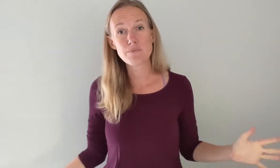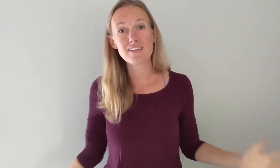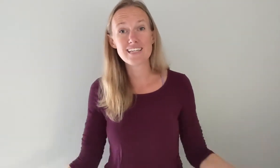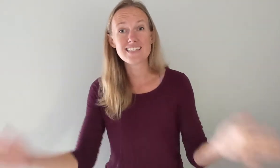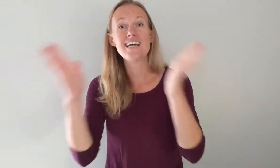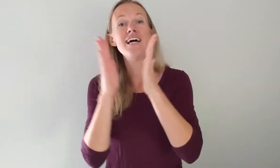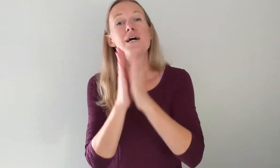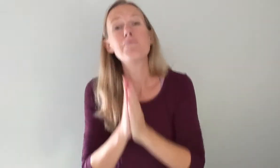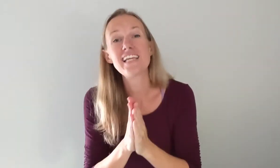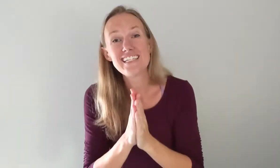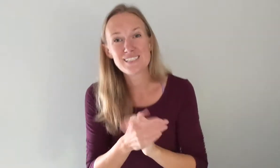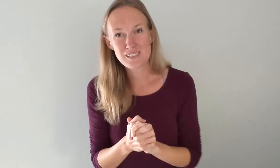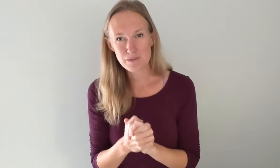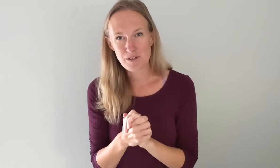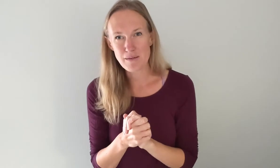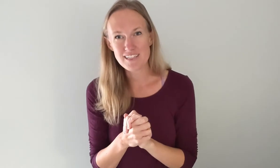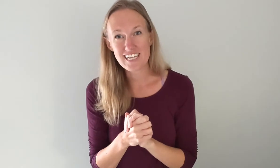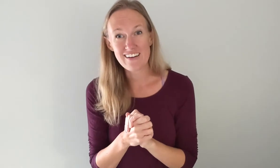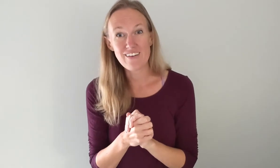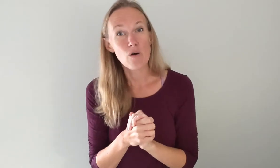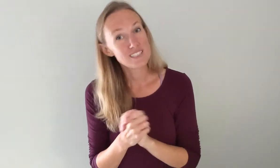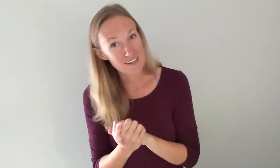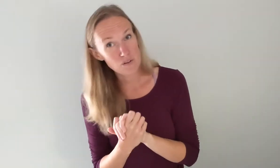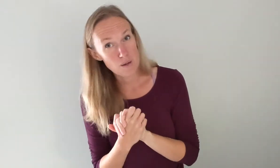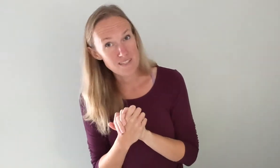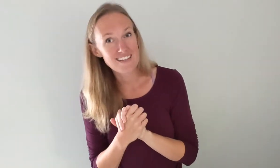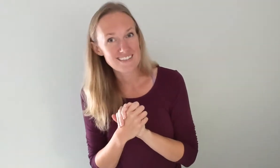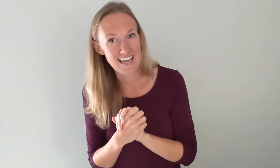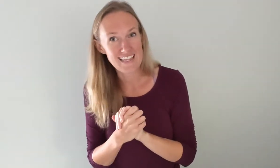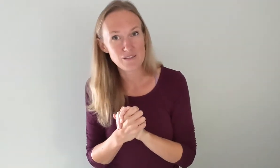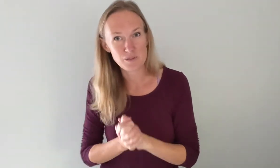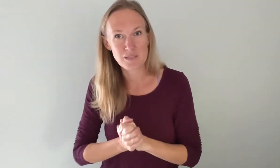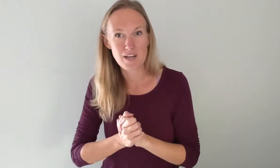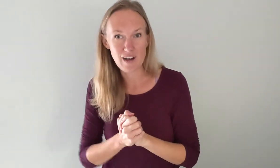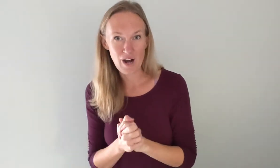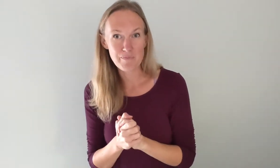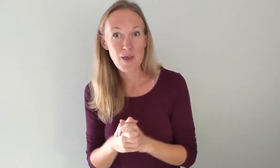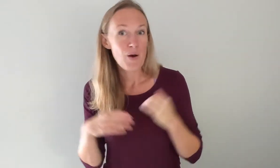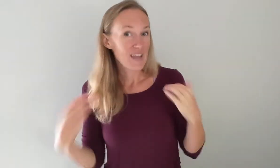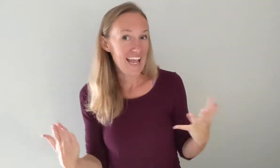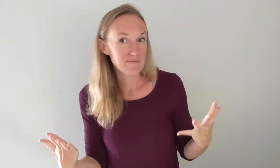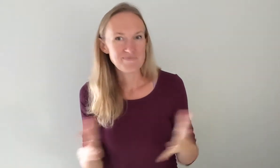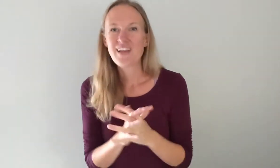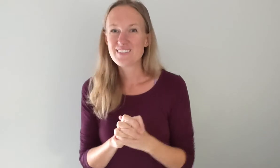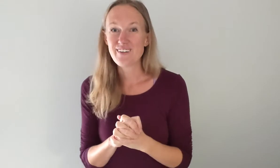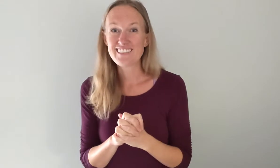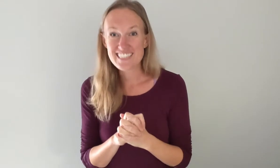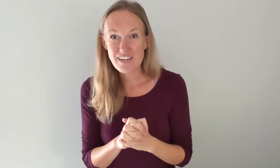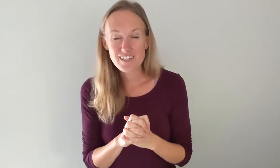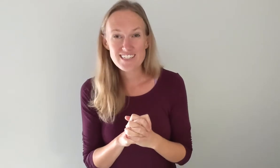but not least please subscribe to the channel or check out the website sign language worship.com. Okay so today we're going to